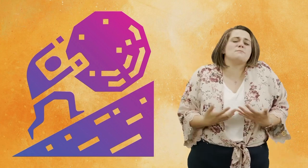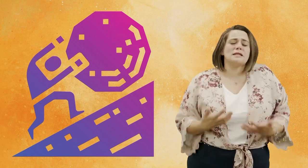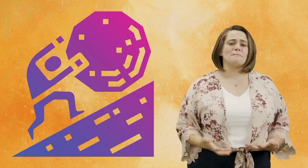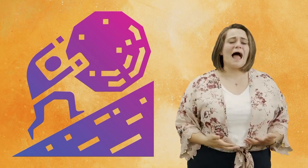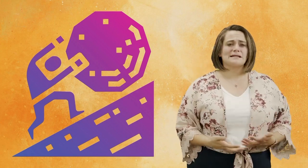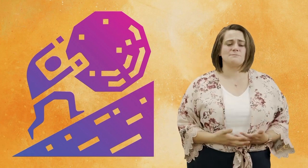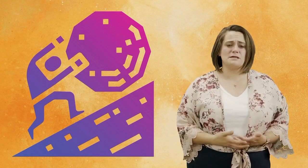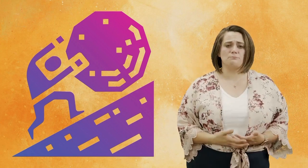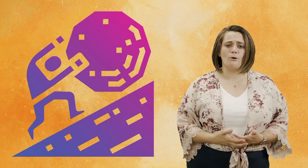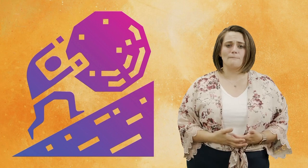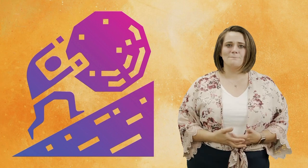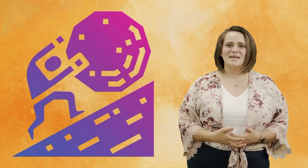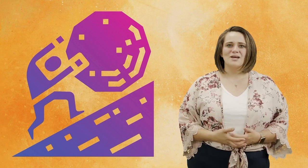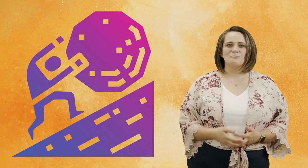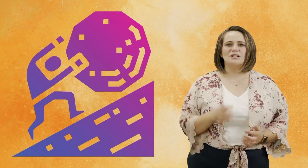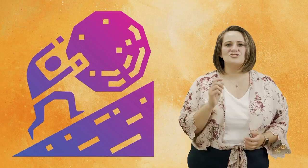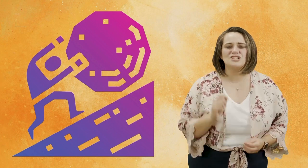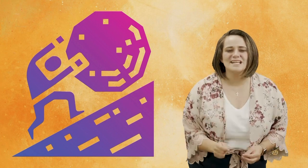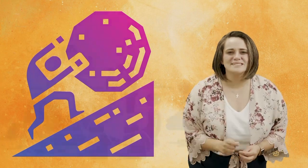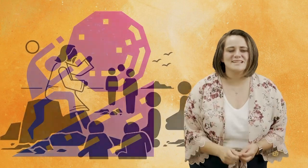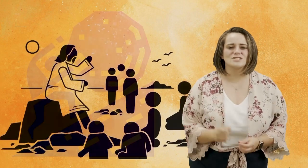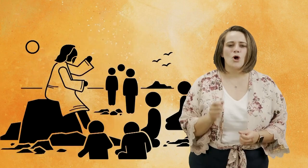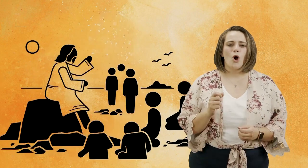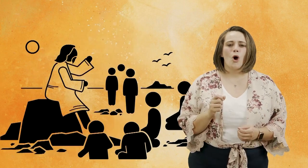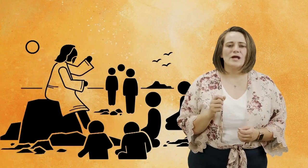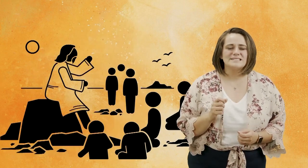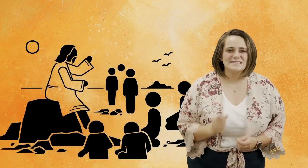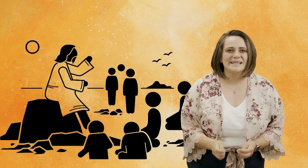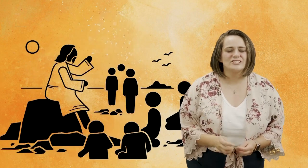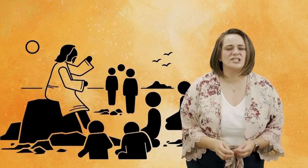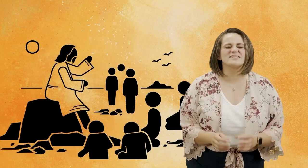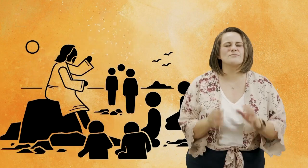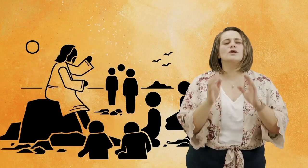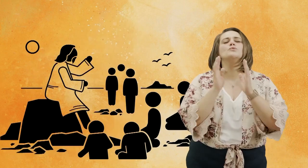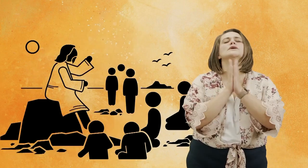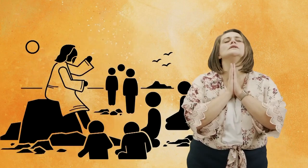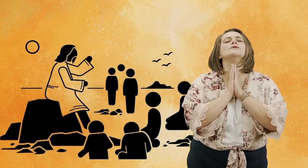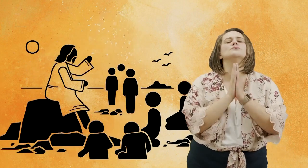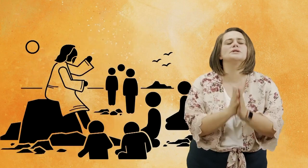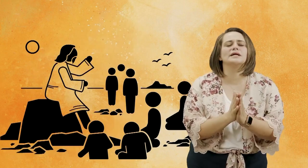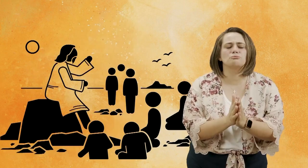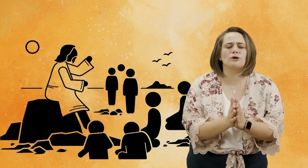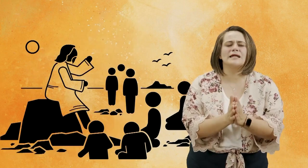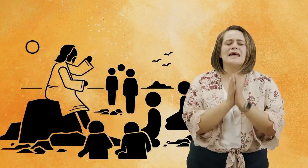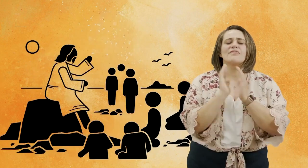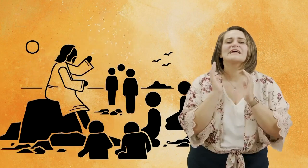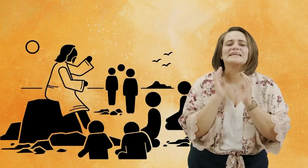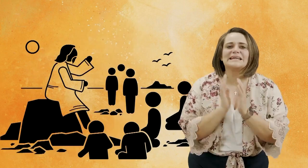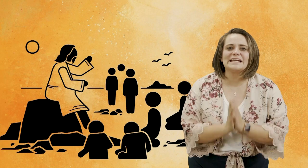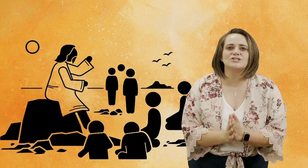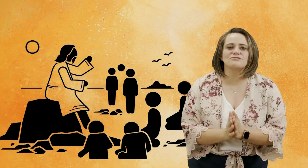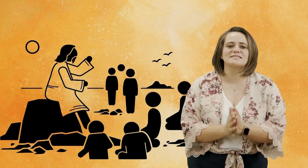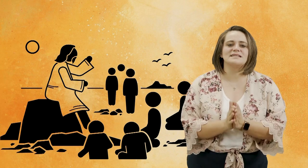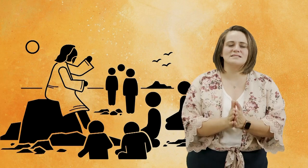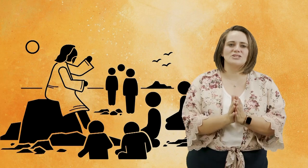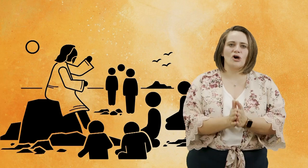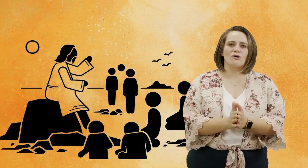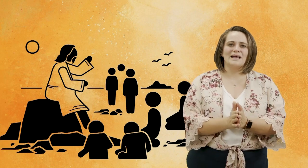to be meaning back to people but jesus is teaching us something really really important that i think each of us need to know